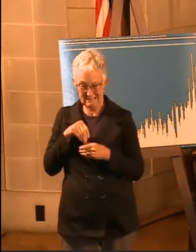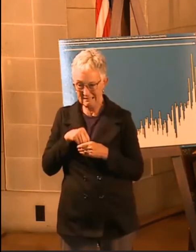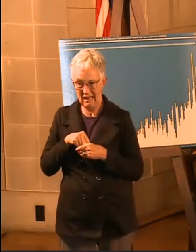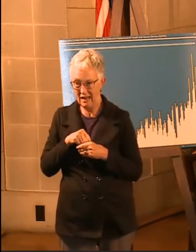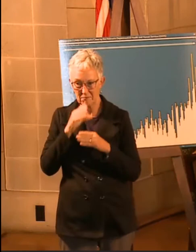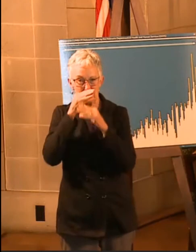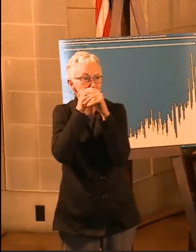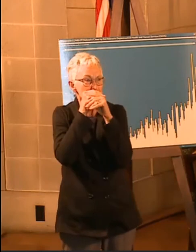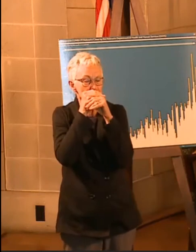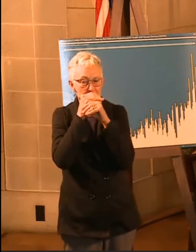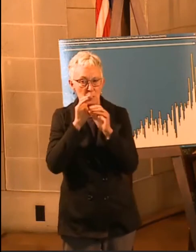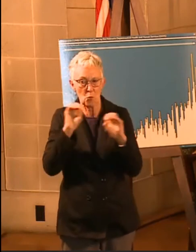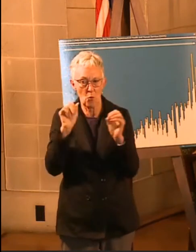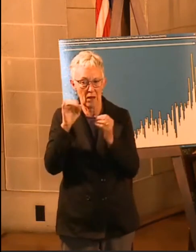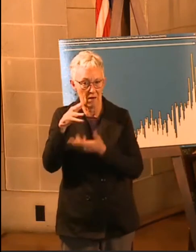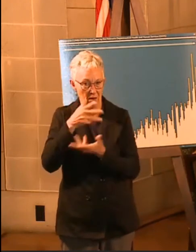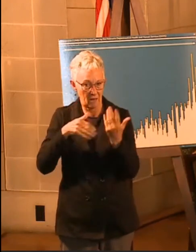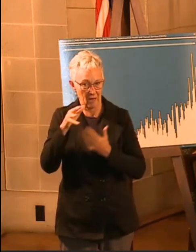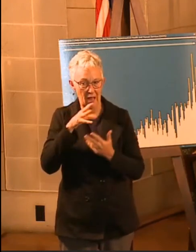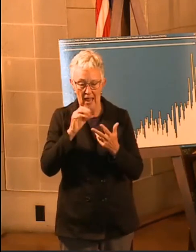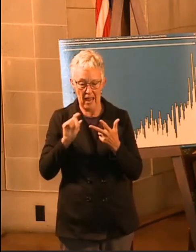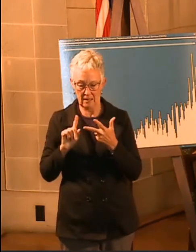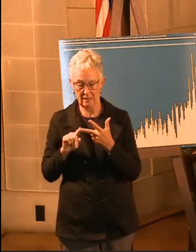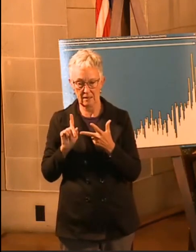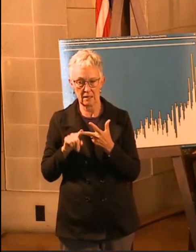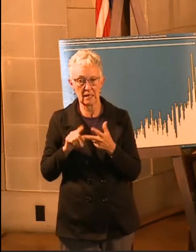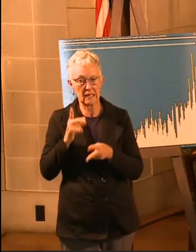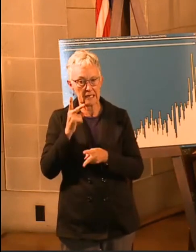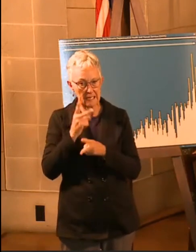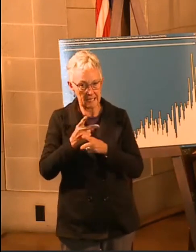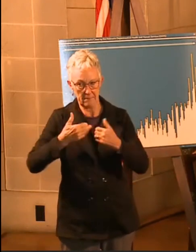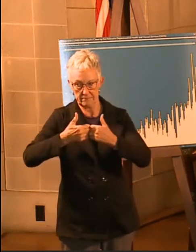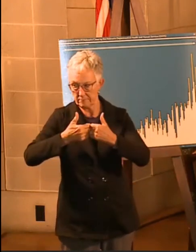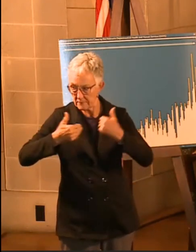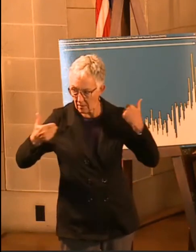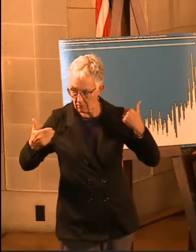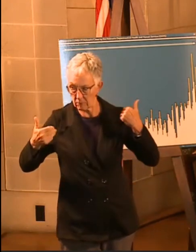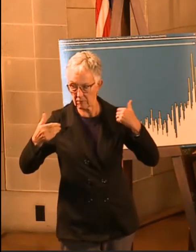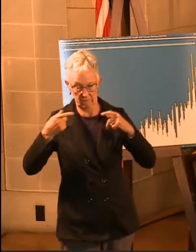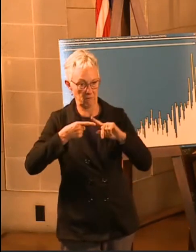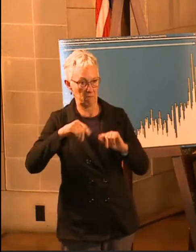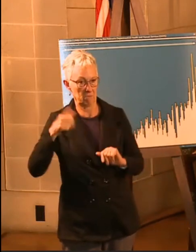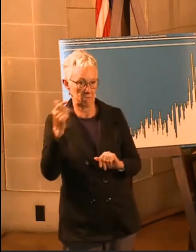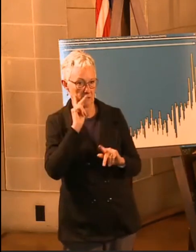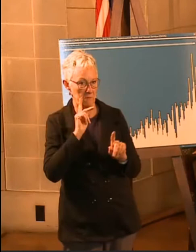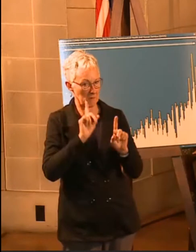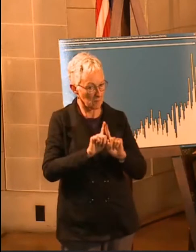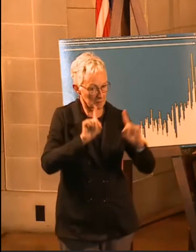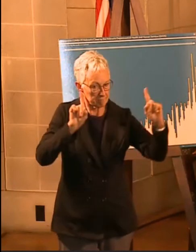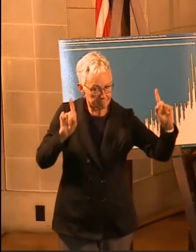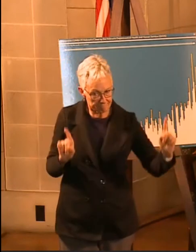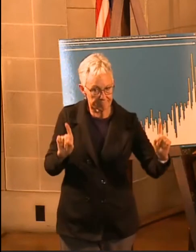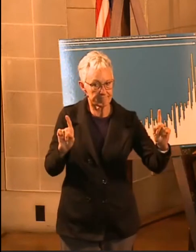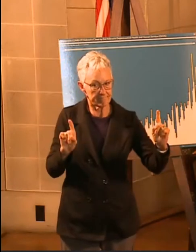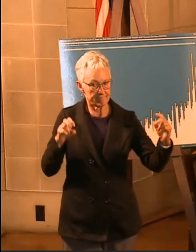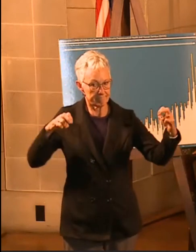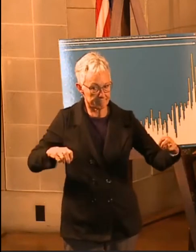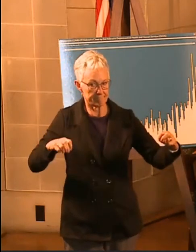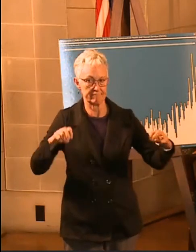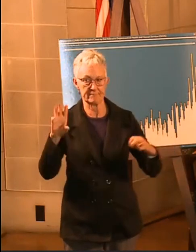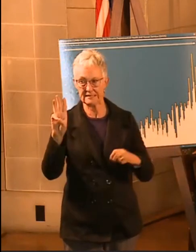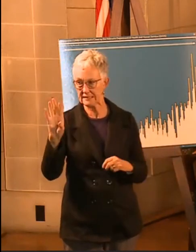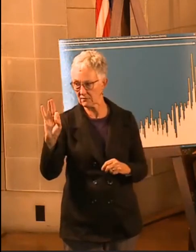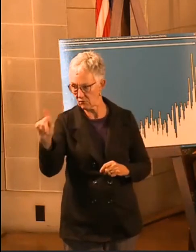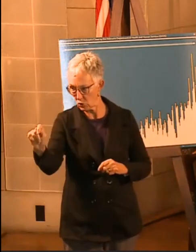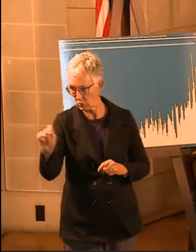those areas. So, please, folks, we really have to have folks remember this and put it in practice. That if you're going to be